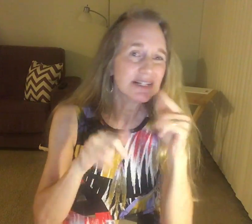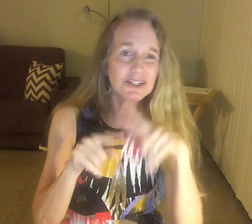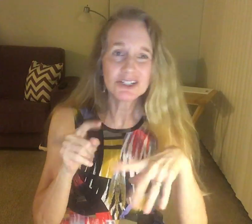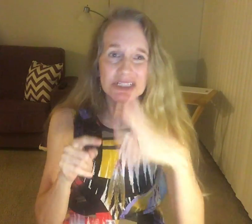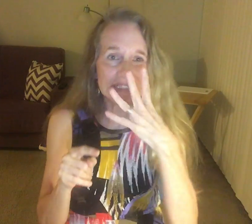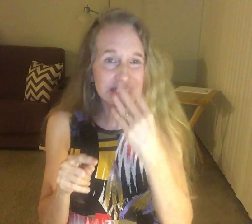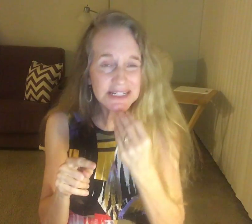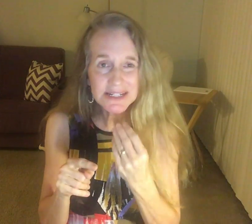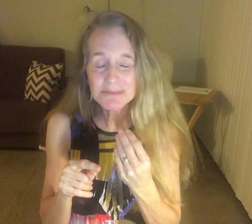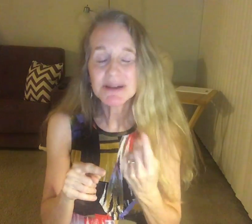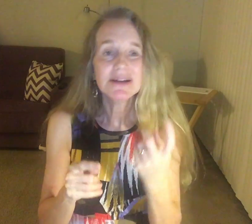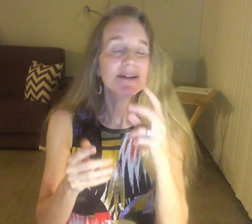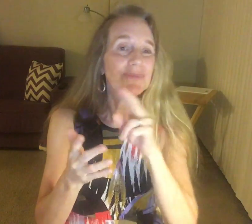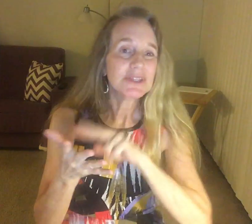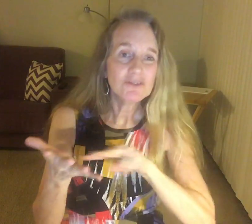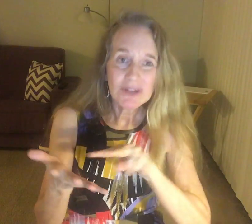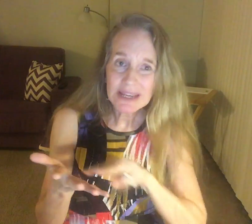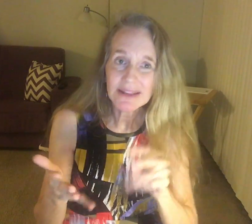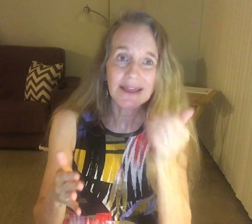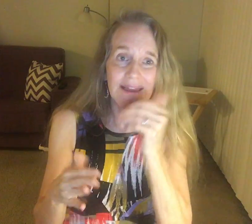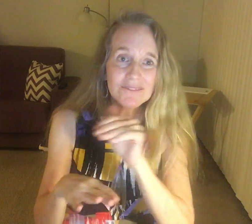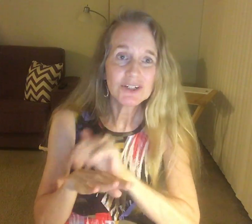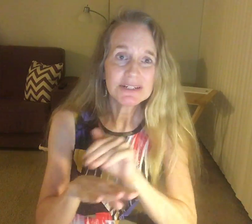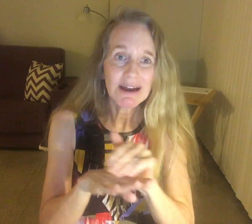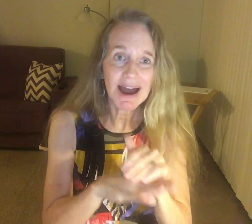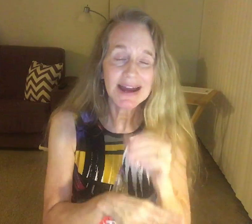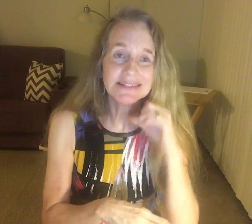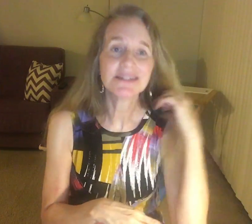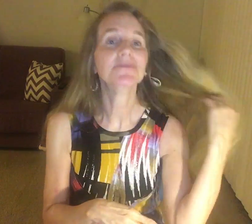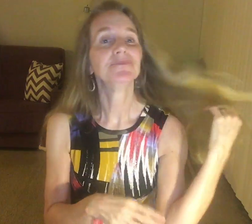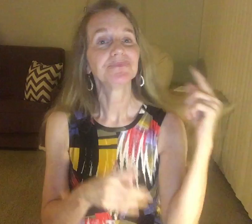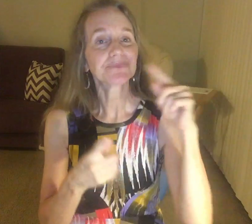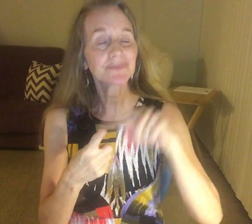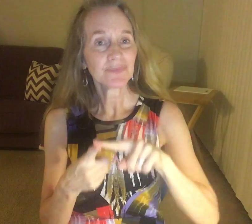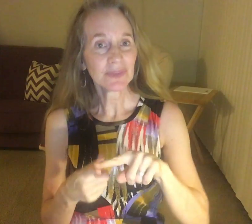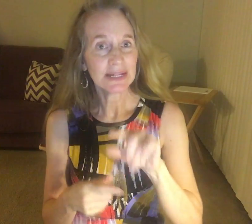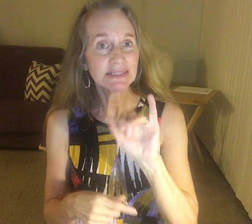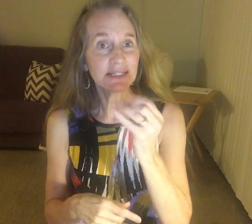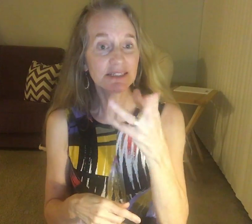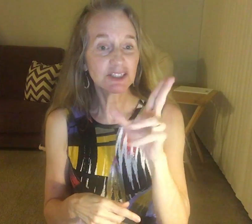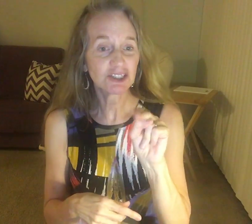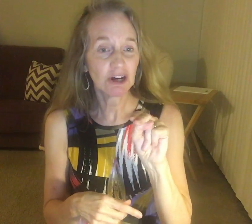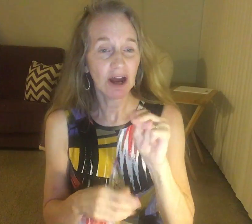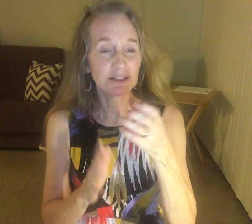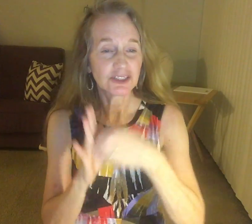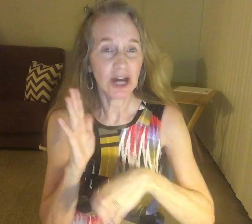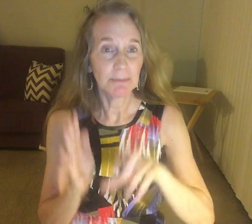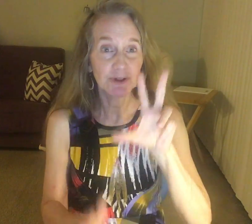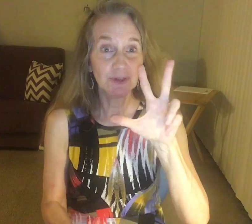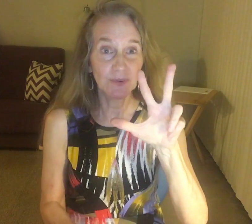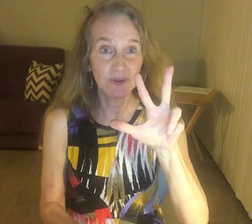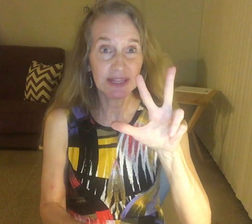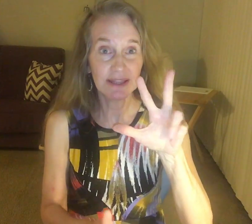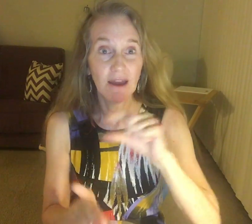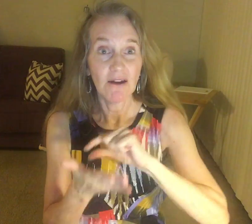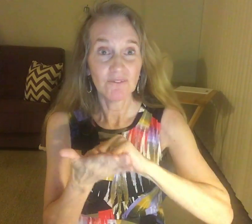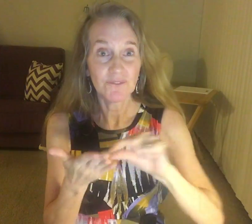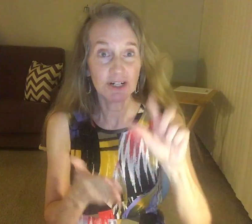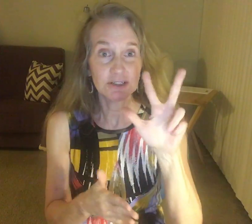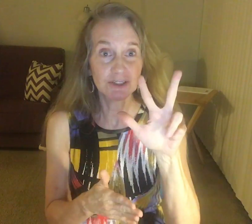different trees. I'm reading every night. I did John from the tree. The bird